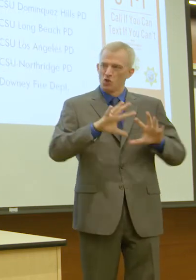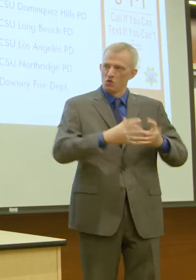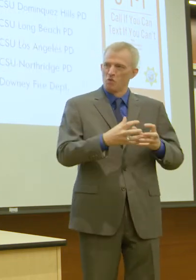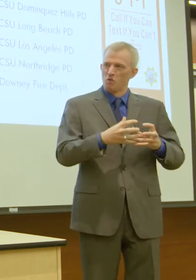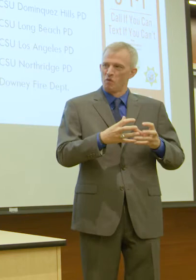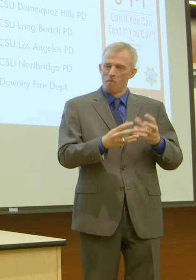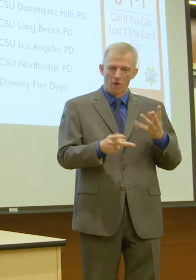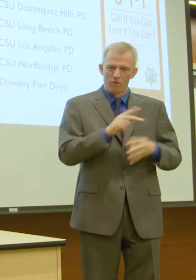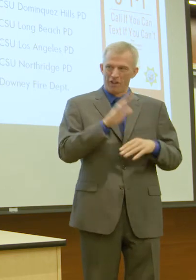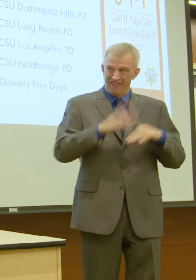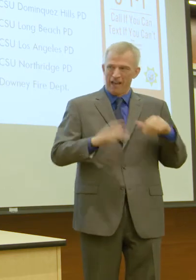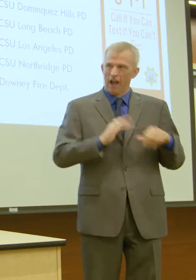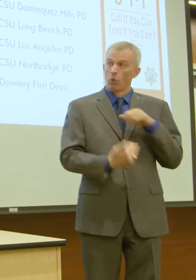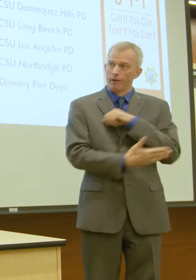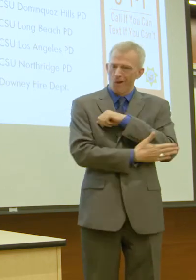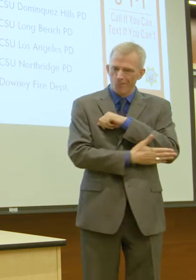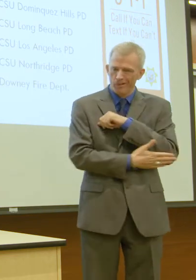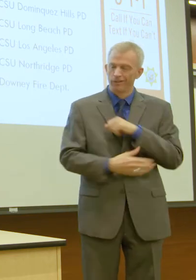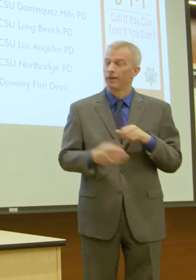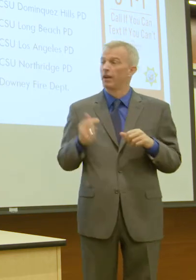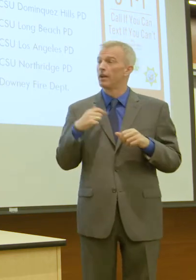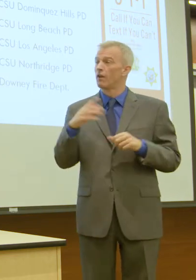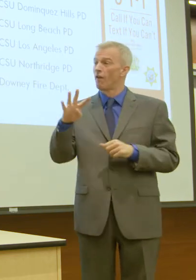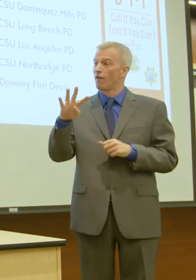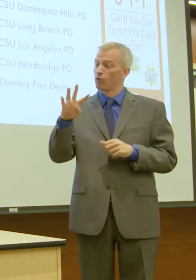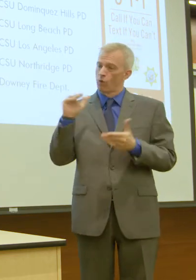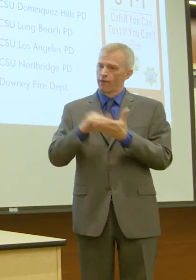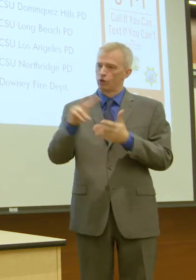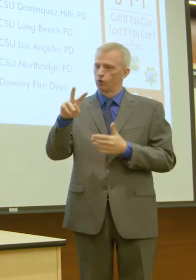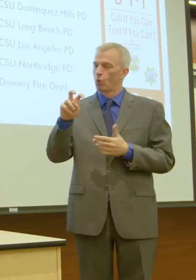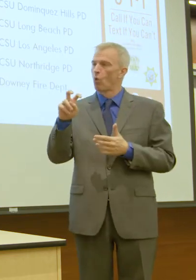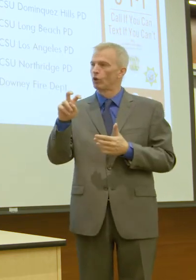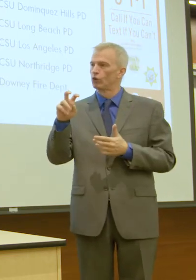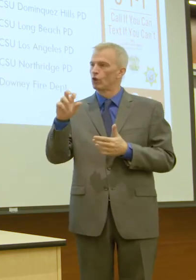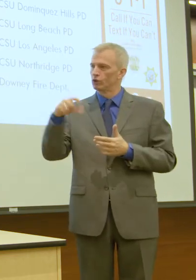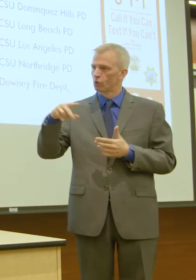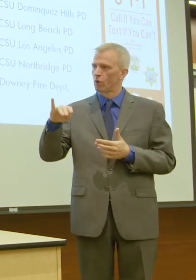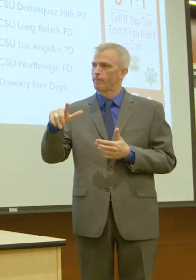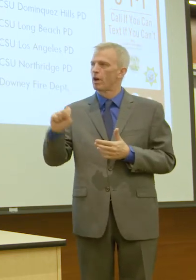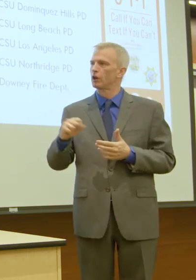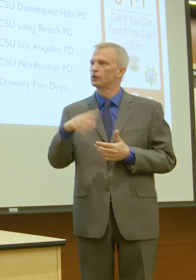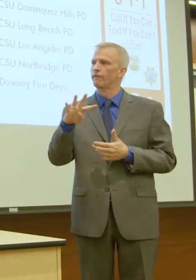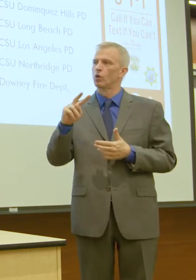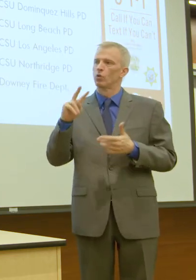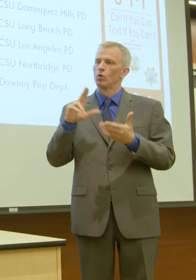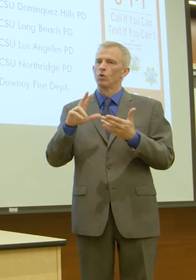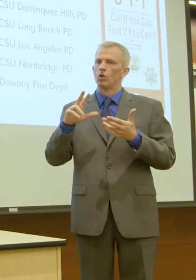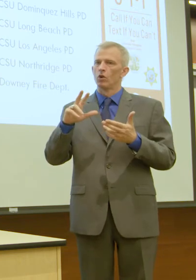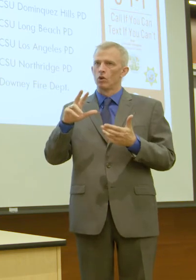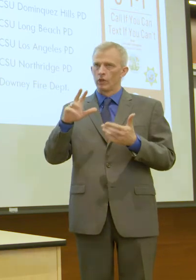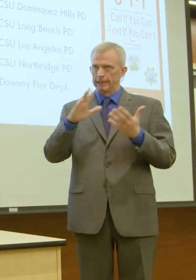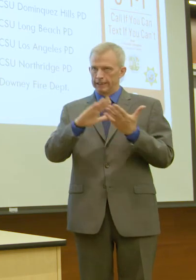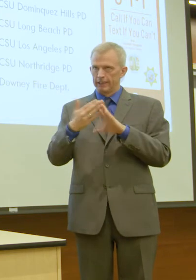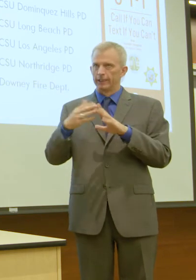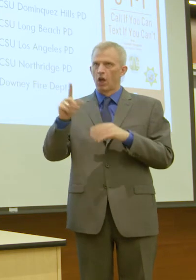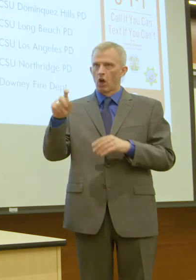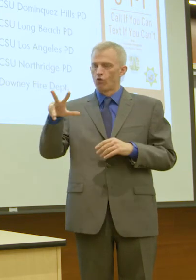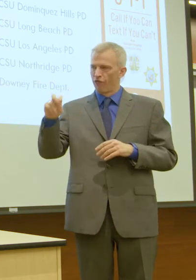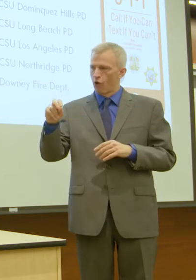County covers over 4,200 square miles, 42 contract cities, 130 unincorporated communities.